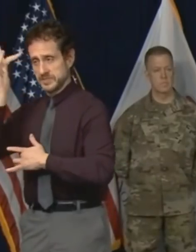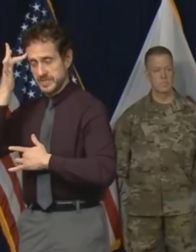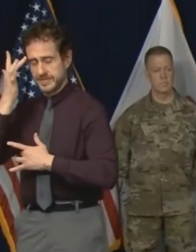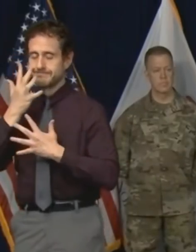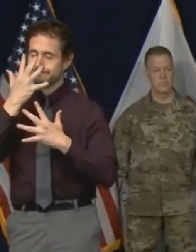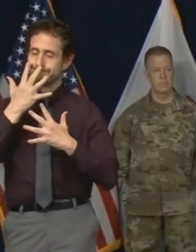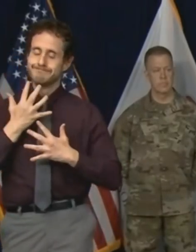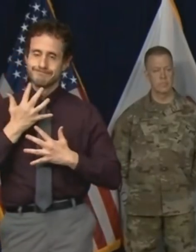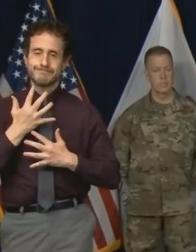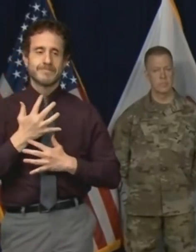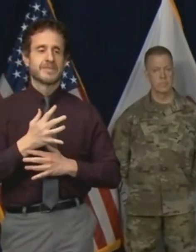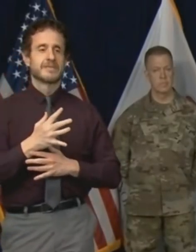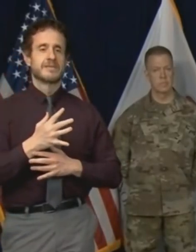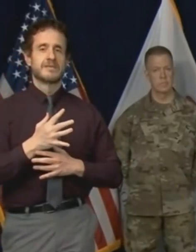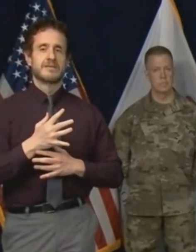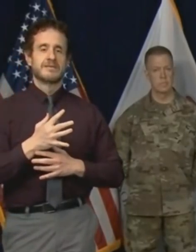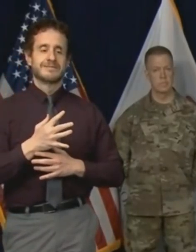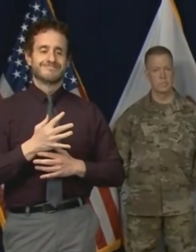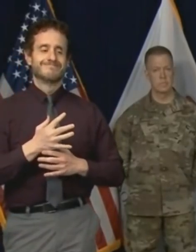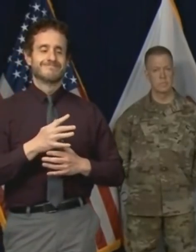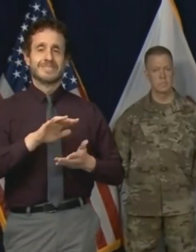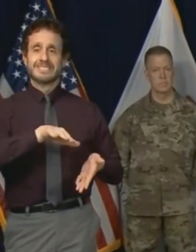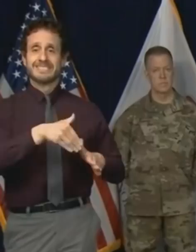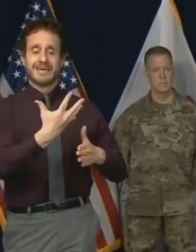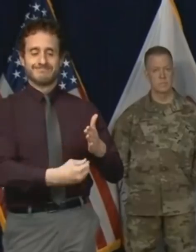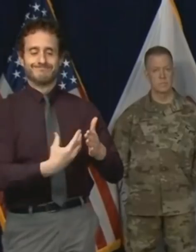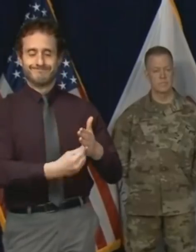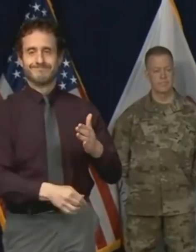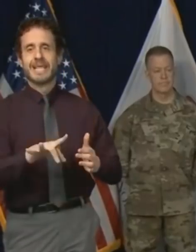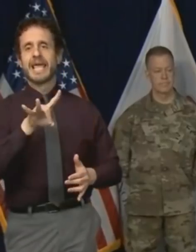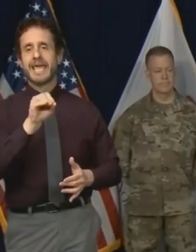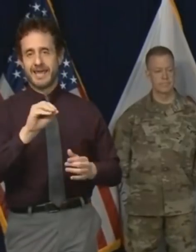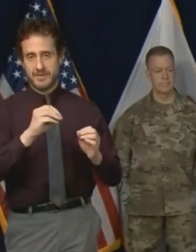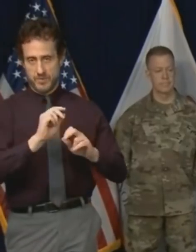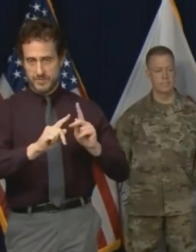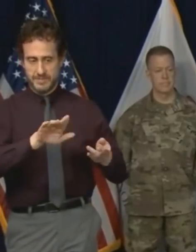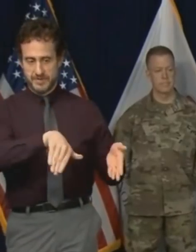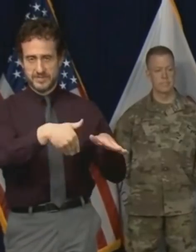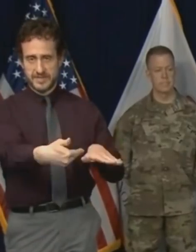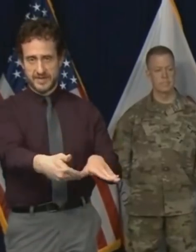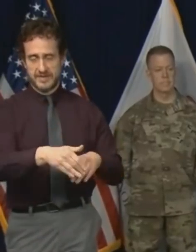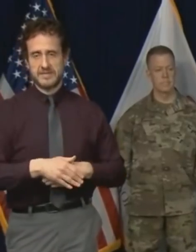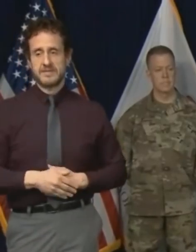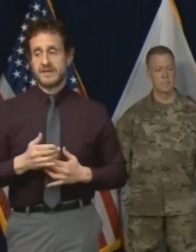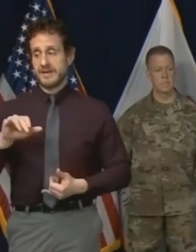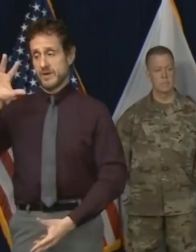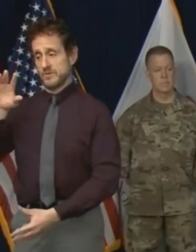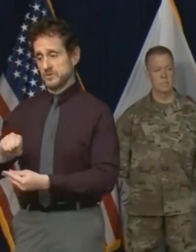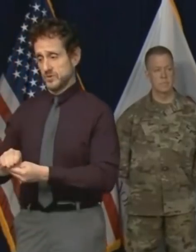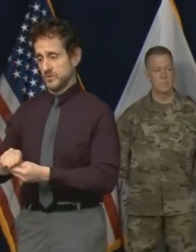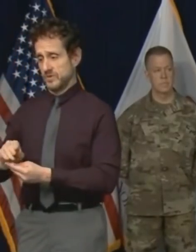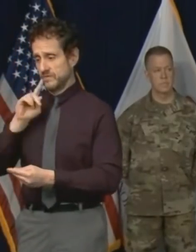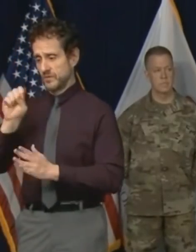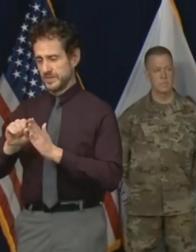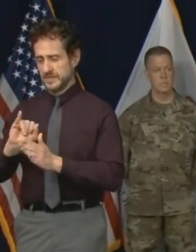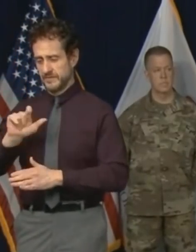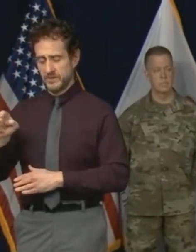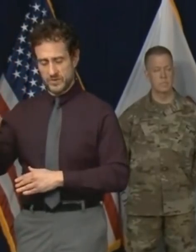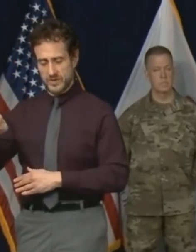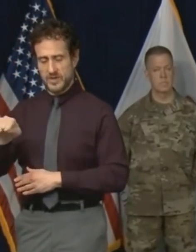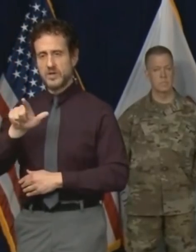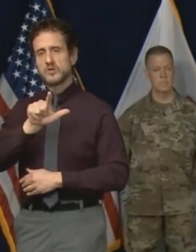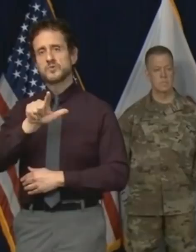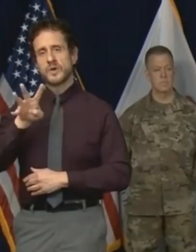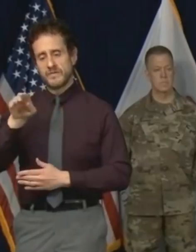unfortunately 80 additional lives lost to COVID-19. This brings our total case count for the state of Illinois to